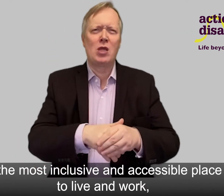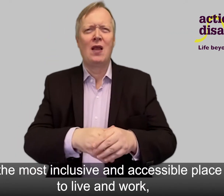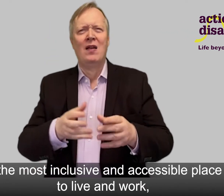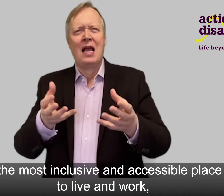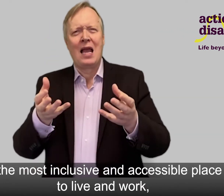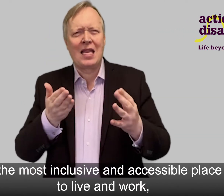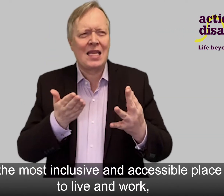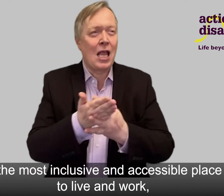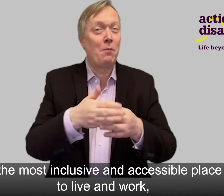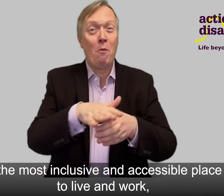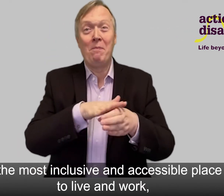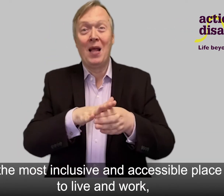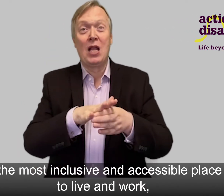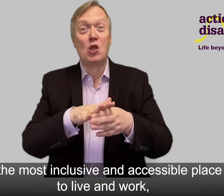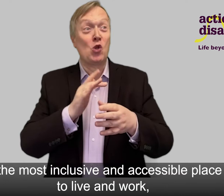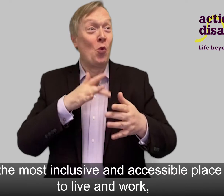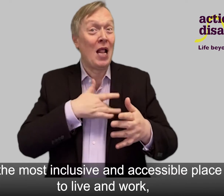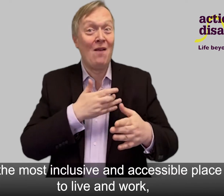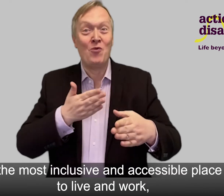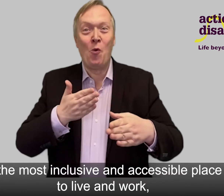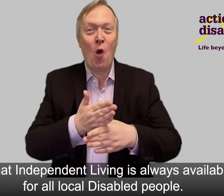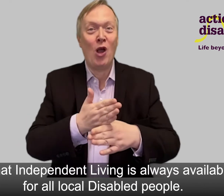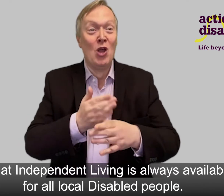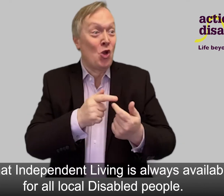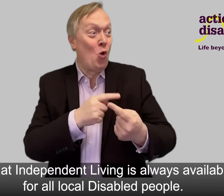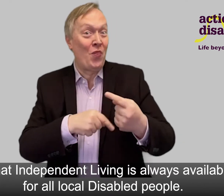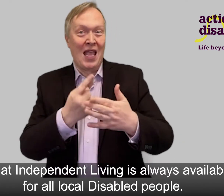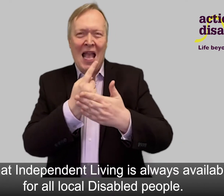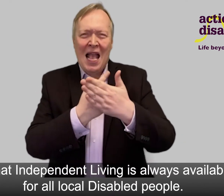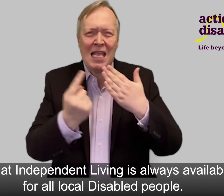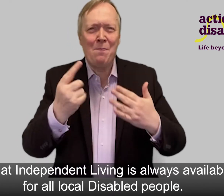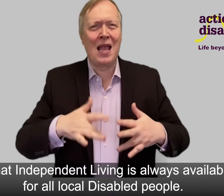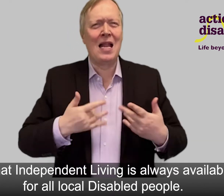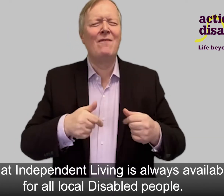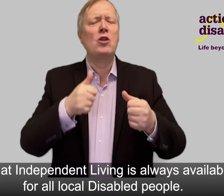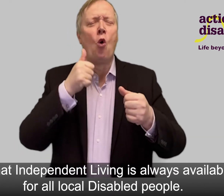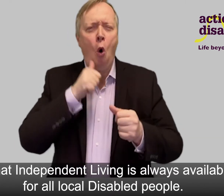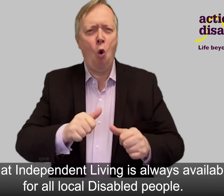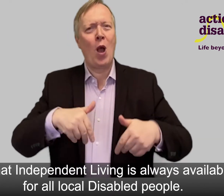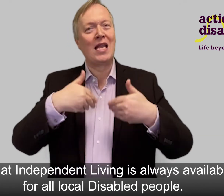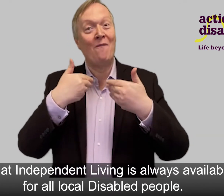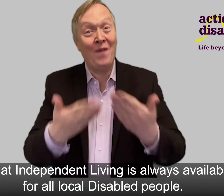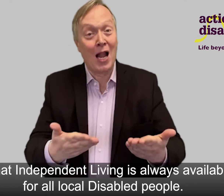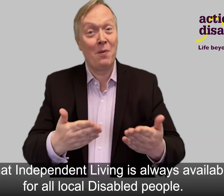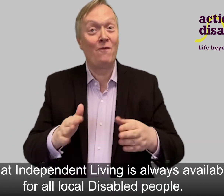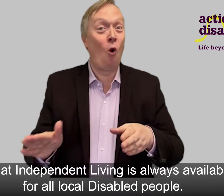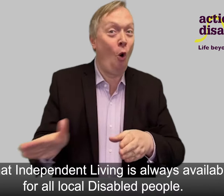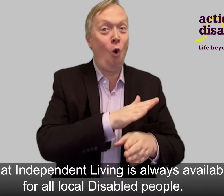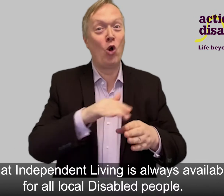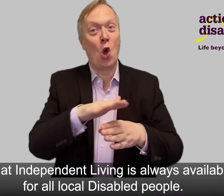to live and work so that independent living is always available for all local